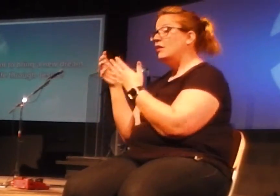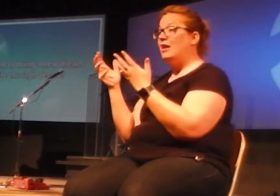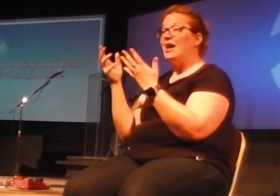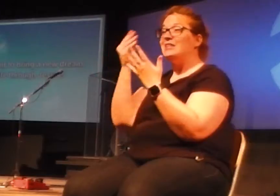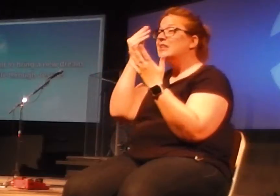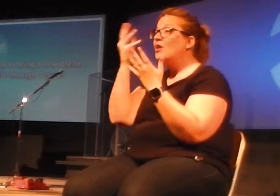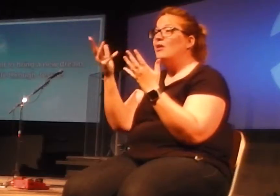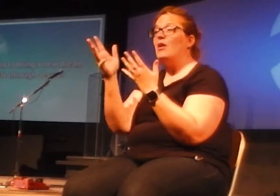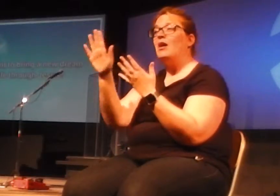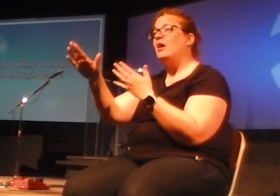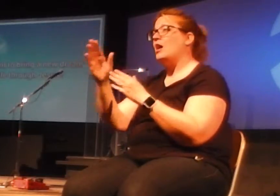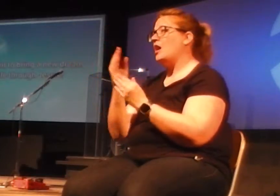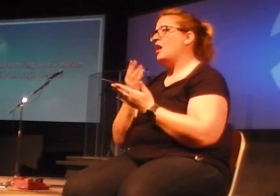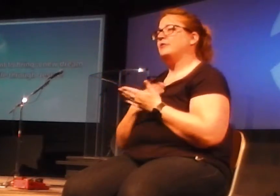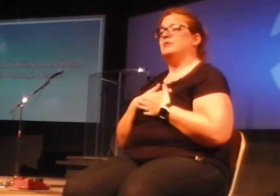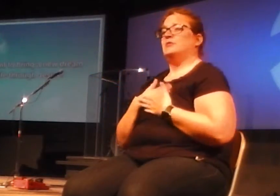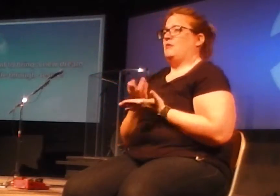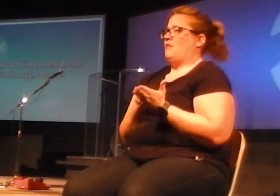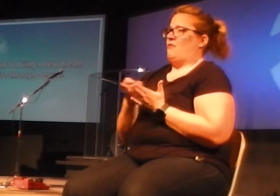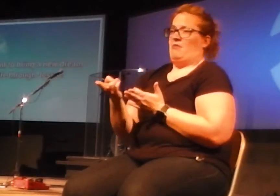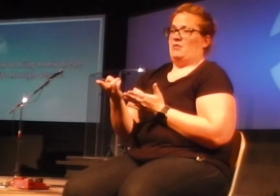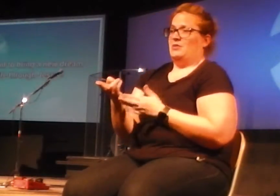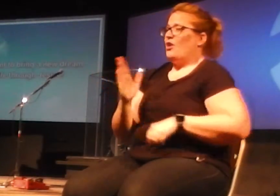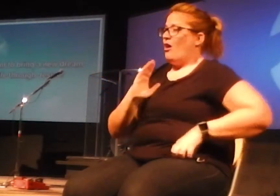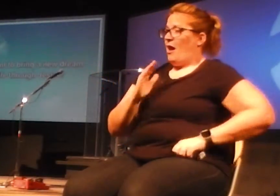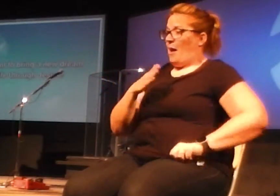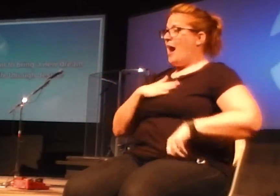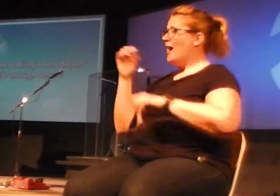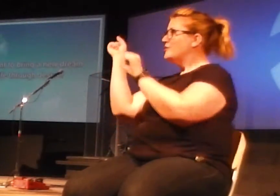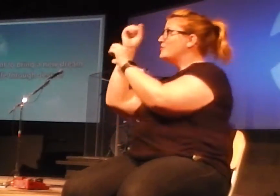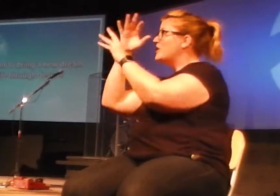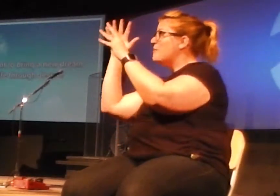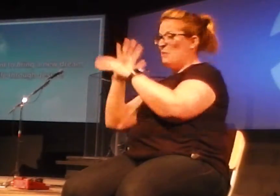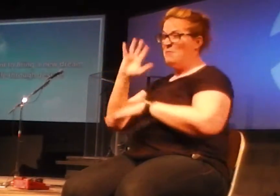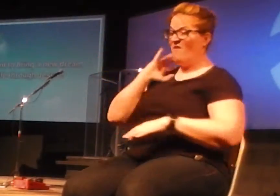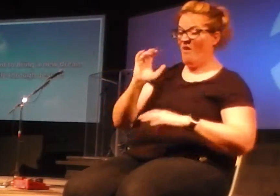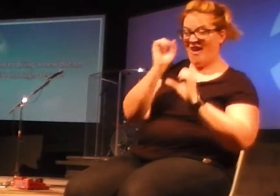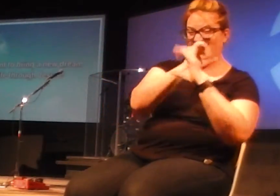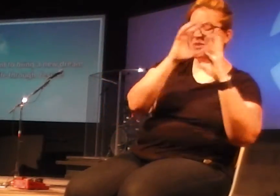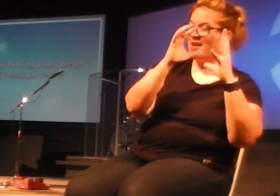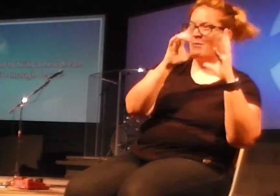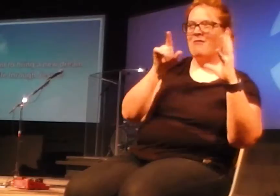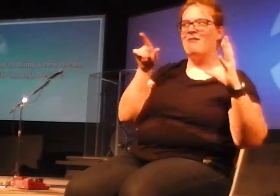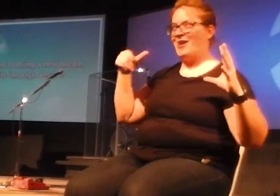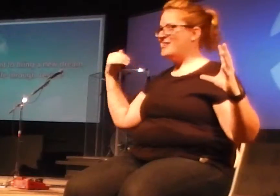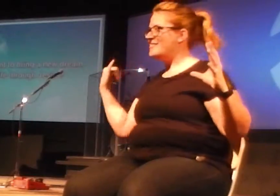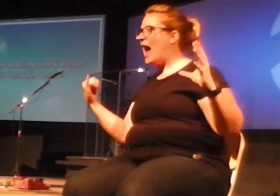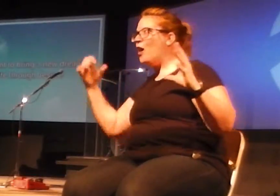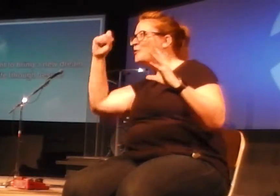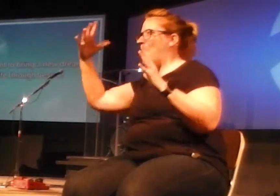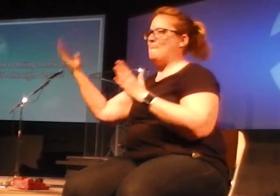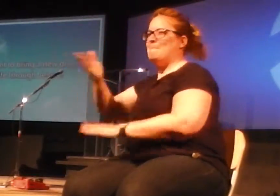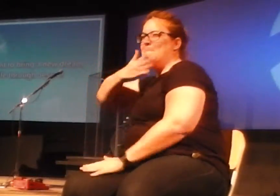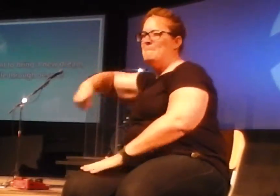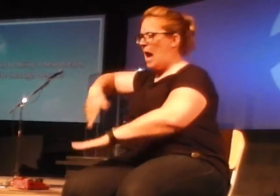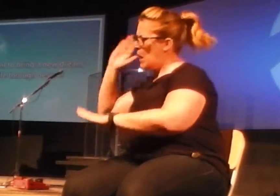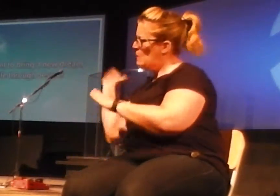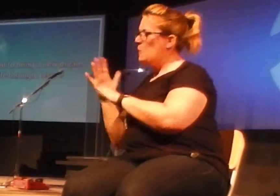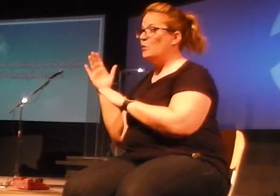now and the way our family works now is better than the dream we had back in 2007. I can't explain that to you.